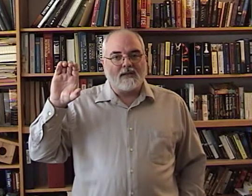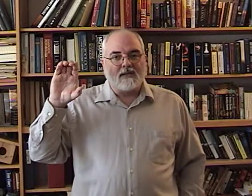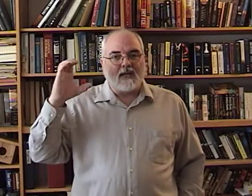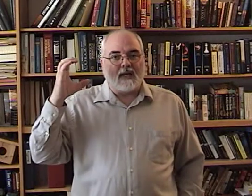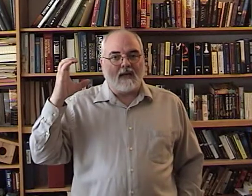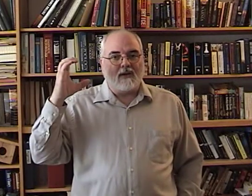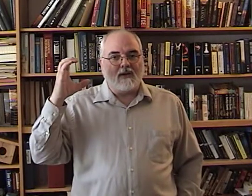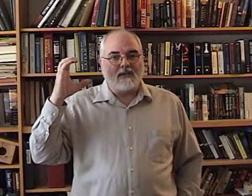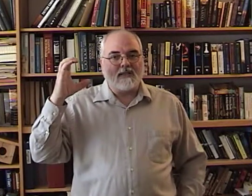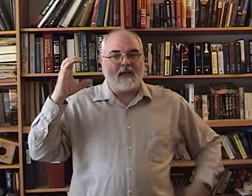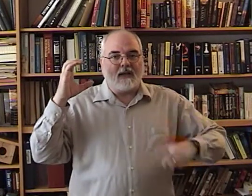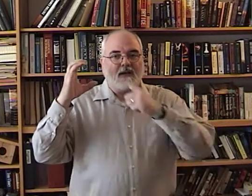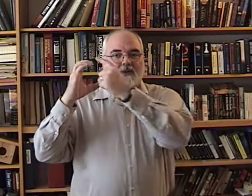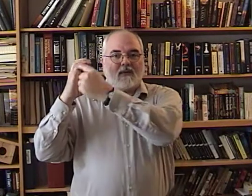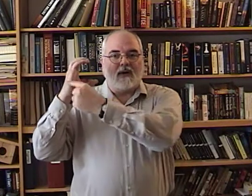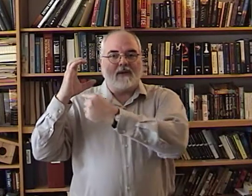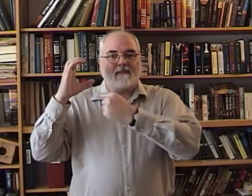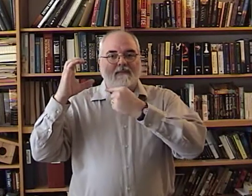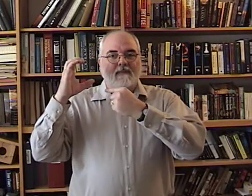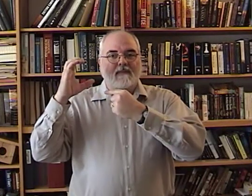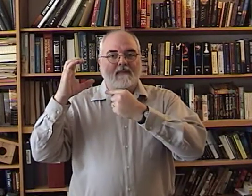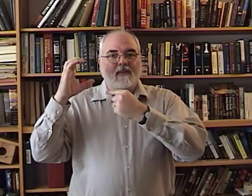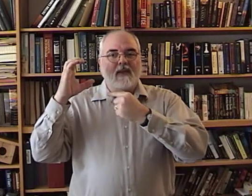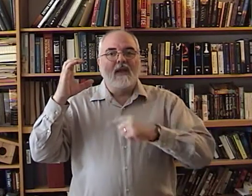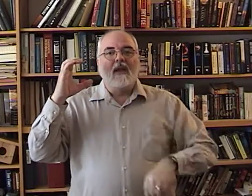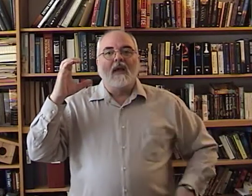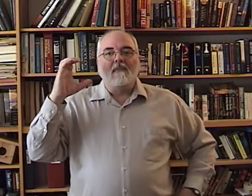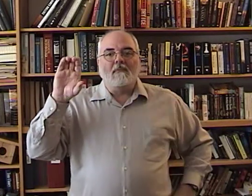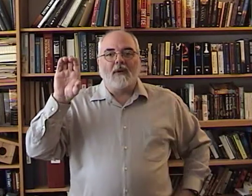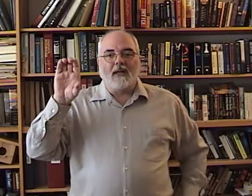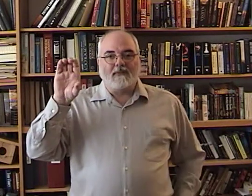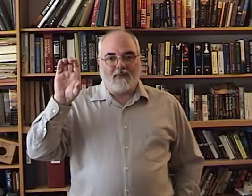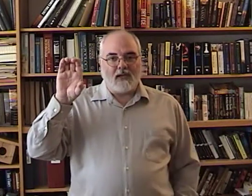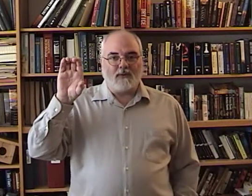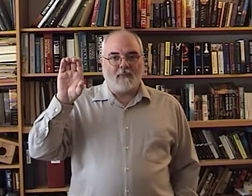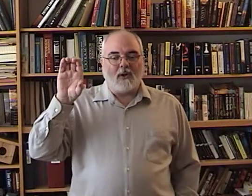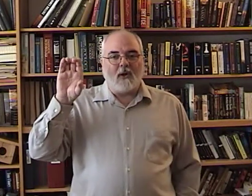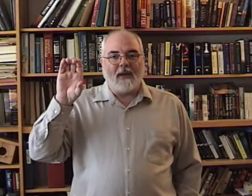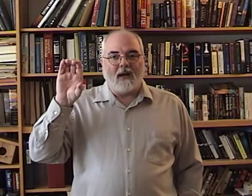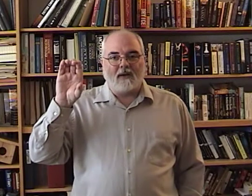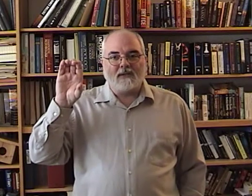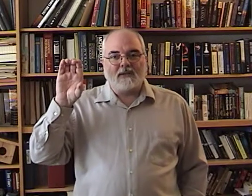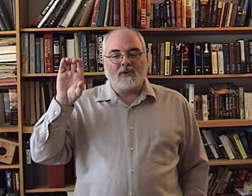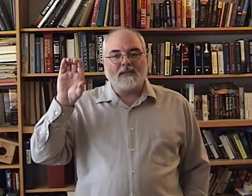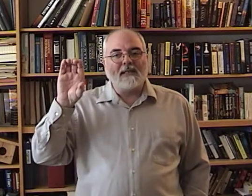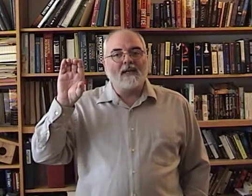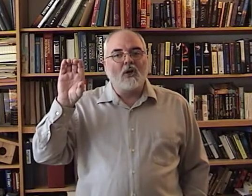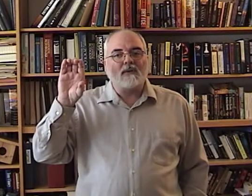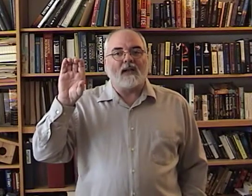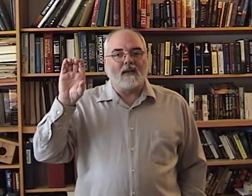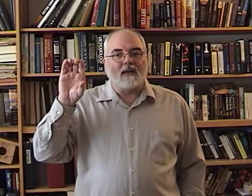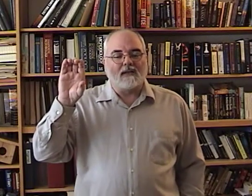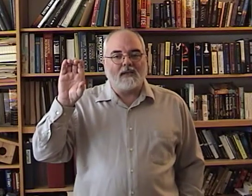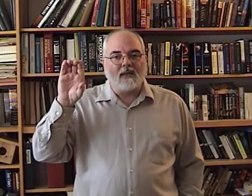C. You can see it, right? But it's faced with the palm out. So, C looks like the letter C.